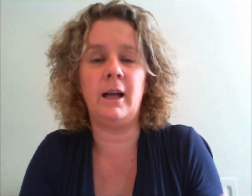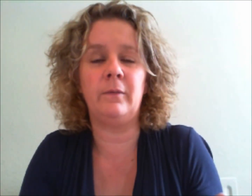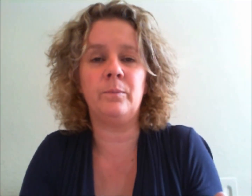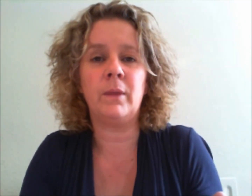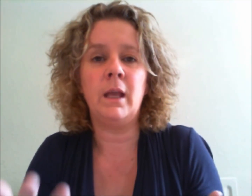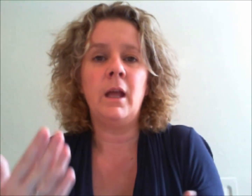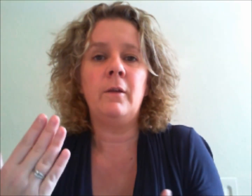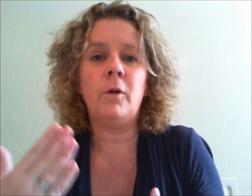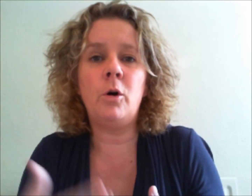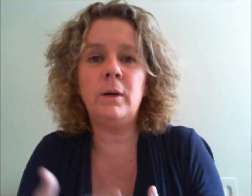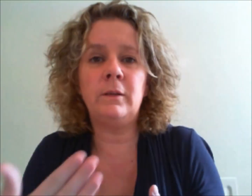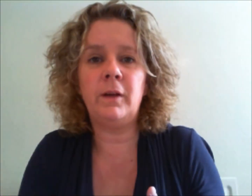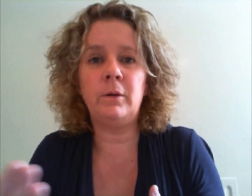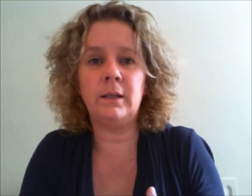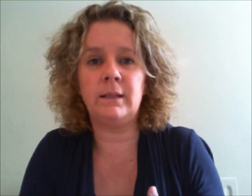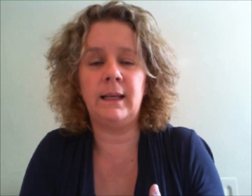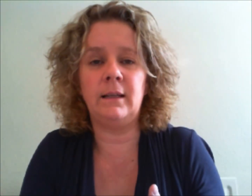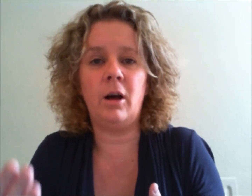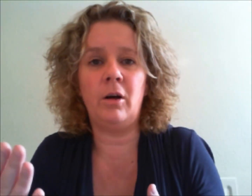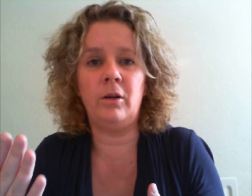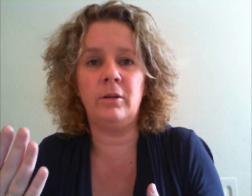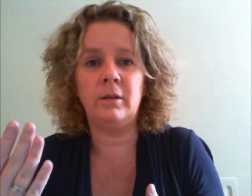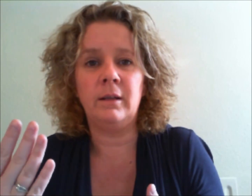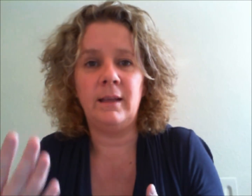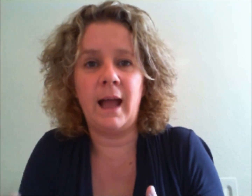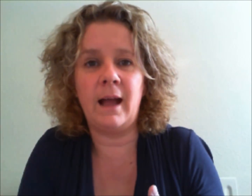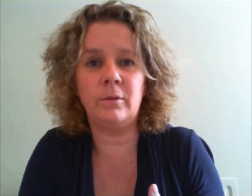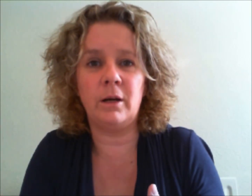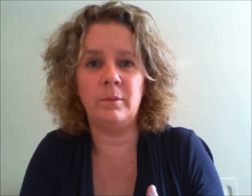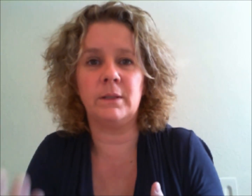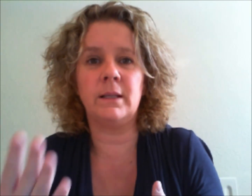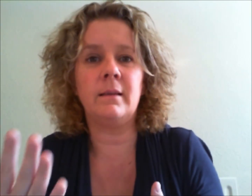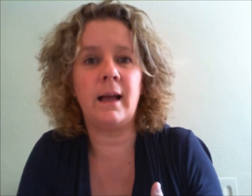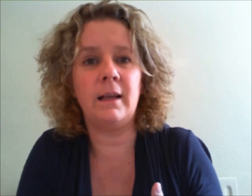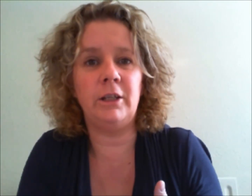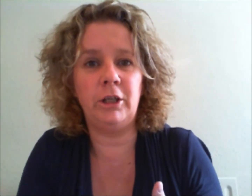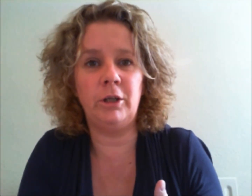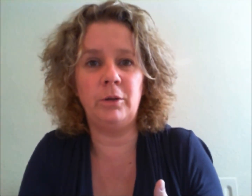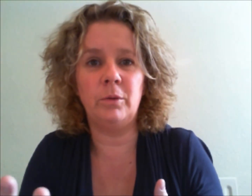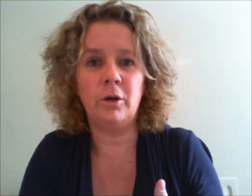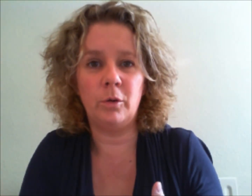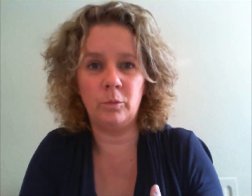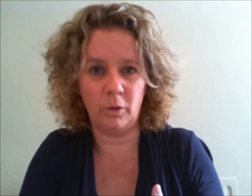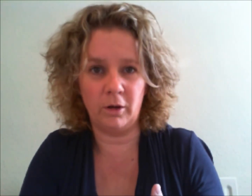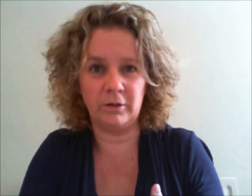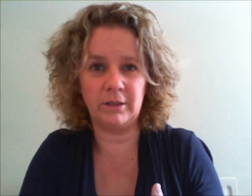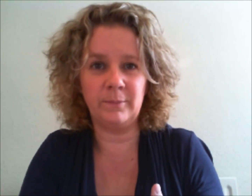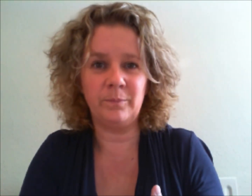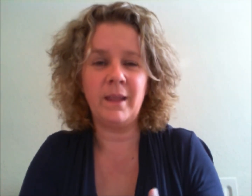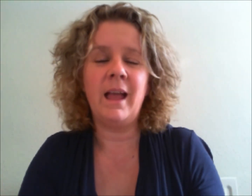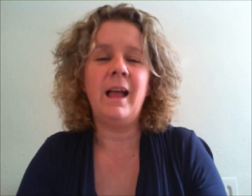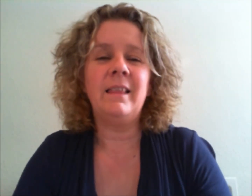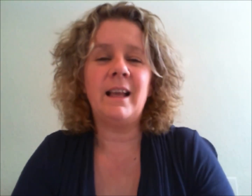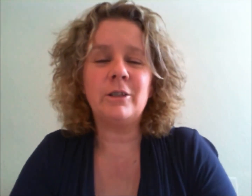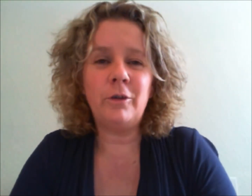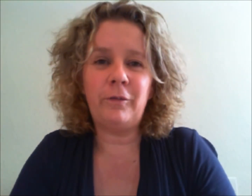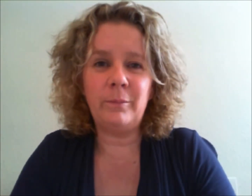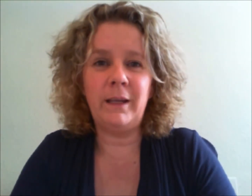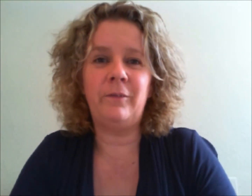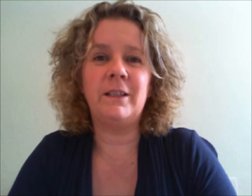always focusing on the outcomes that you want that's all from me for